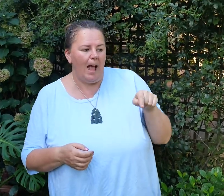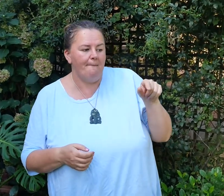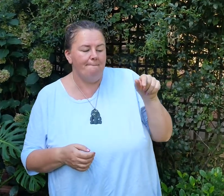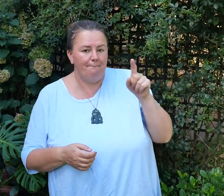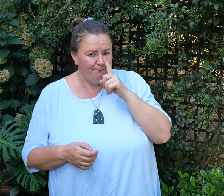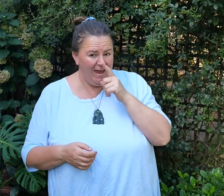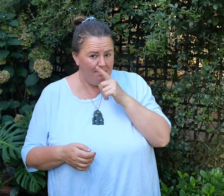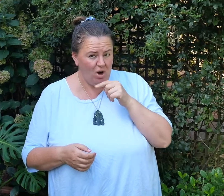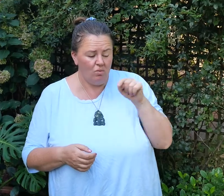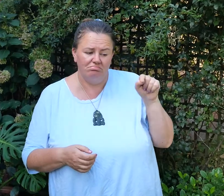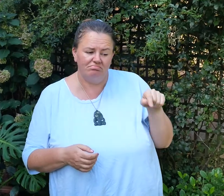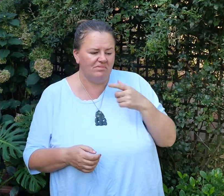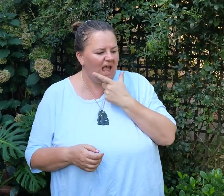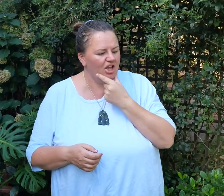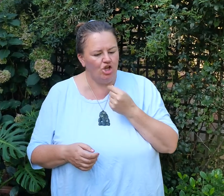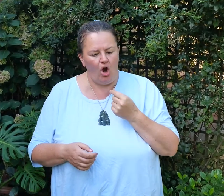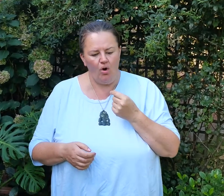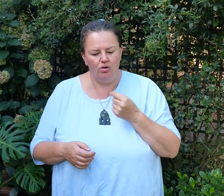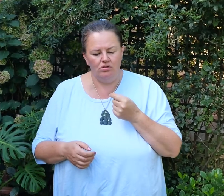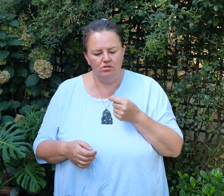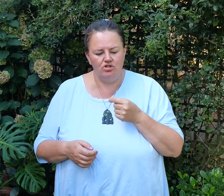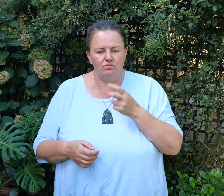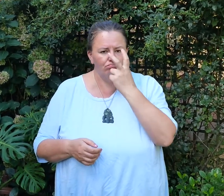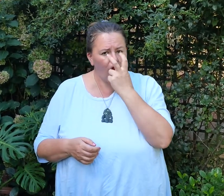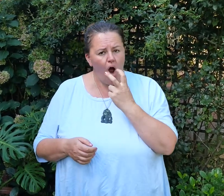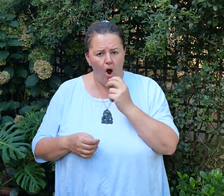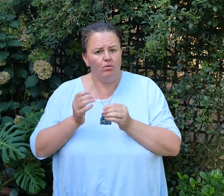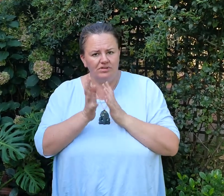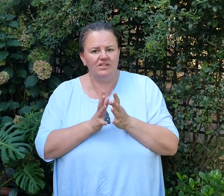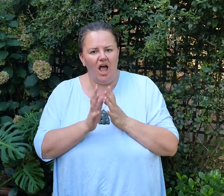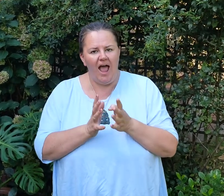Some people use old signs.